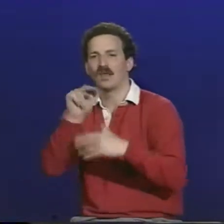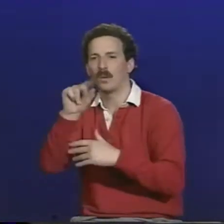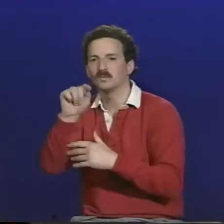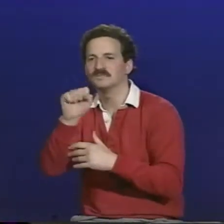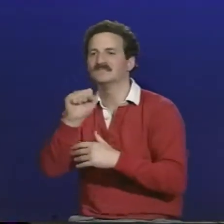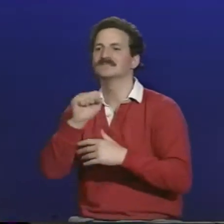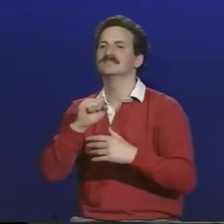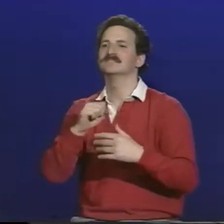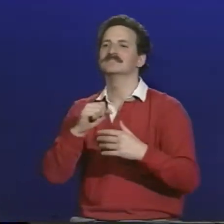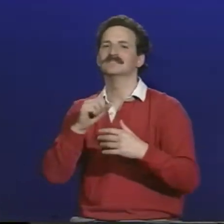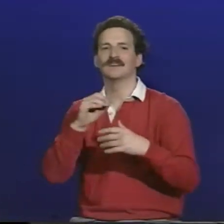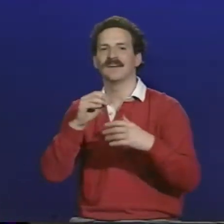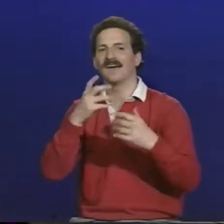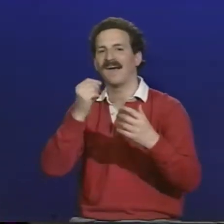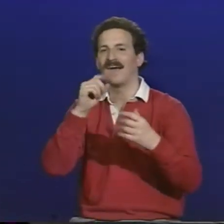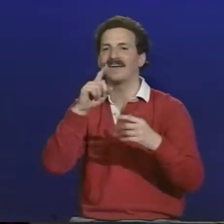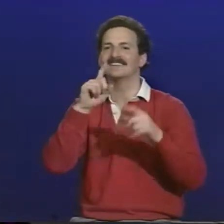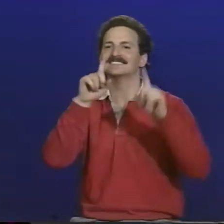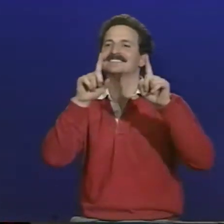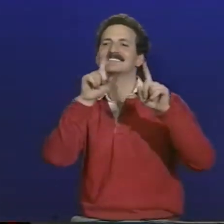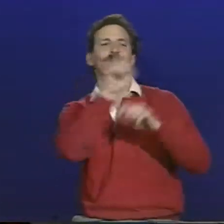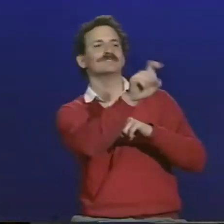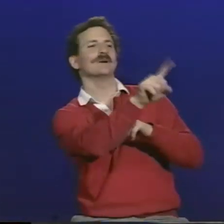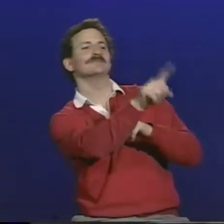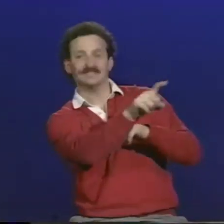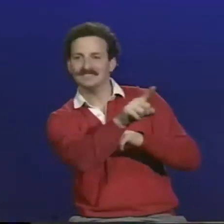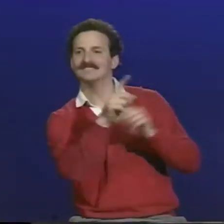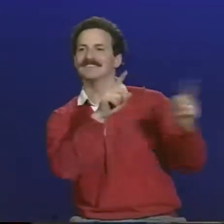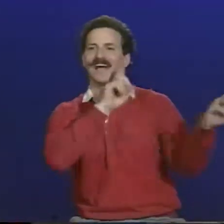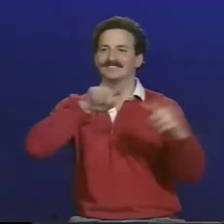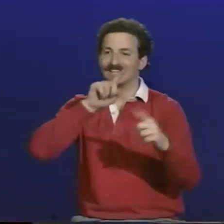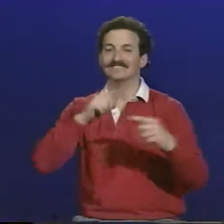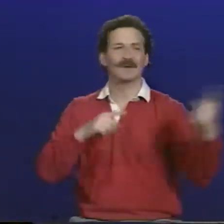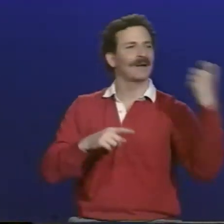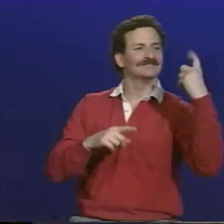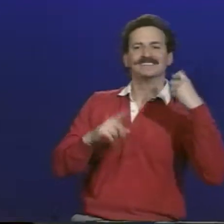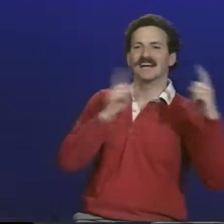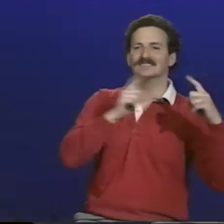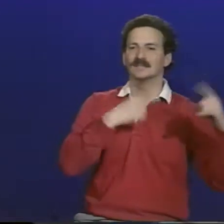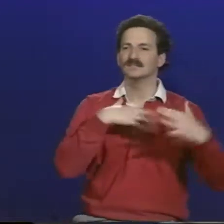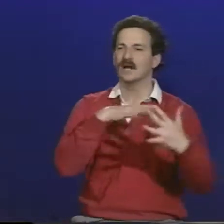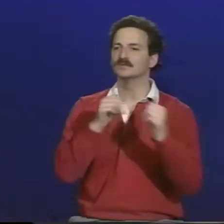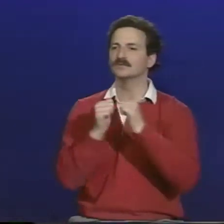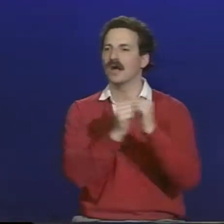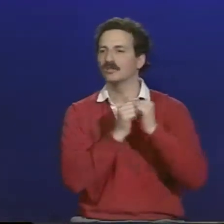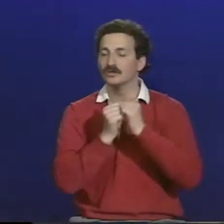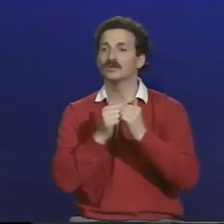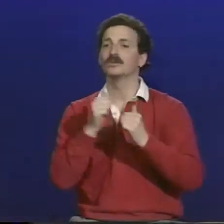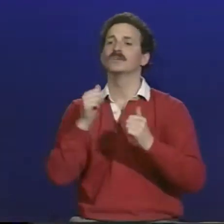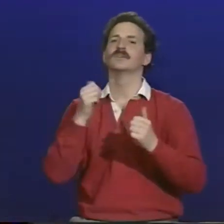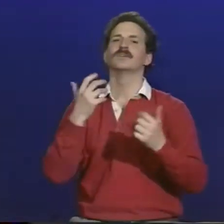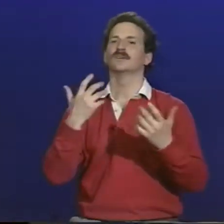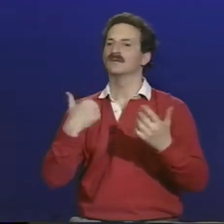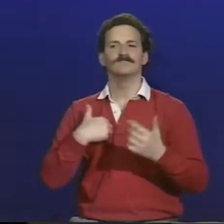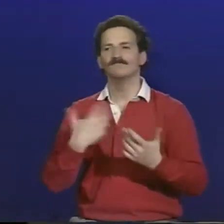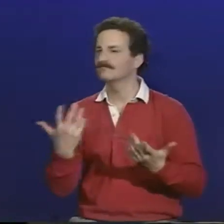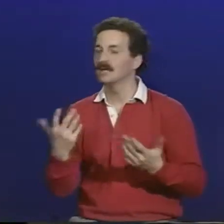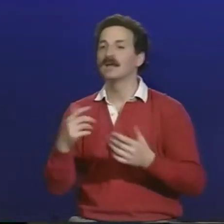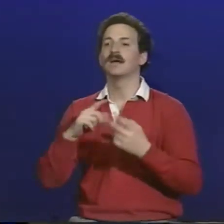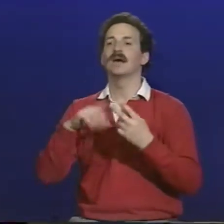sharing what I learned with students and passing notes to each other to study and be able to have rap sessions to